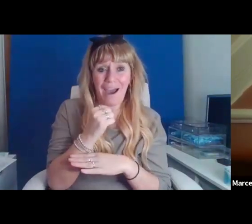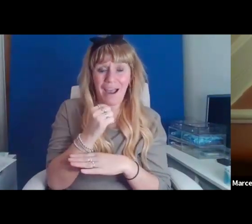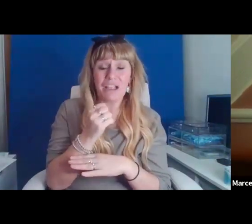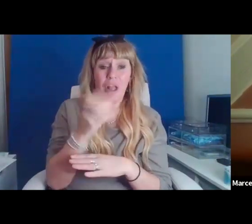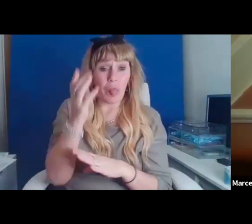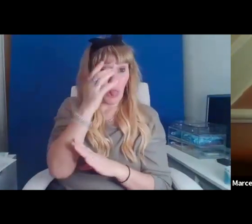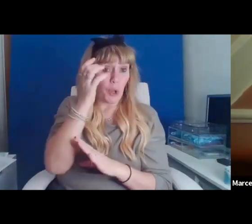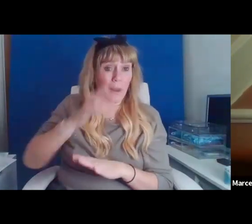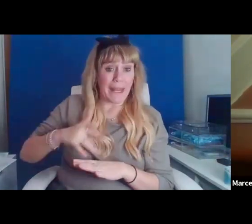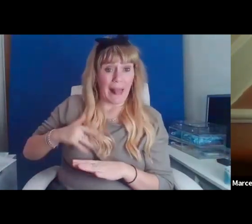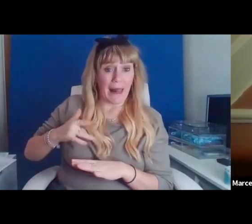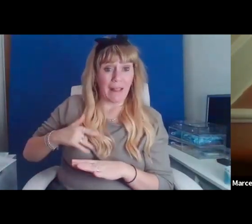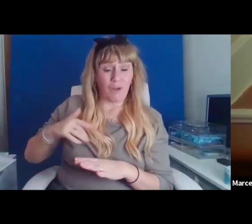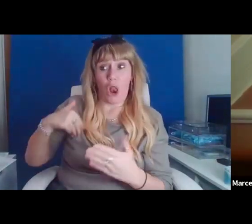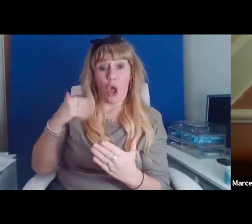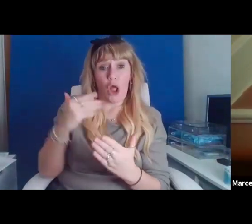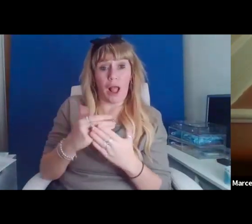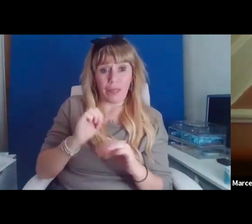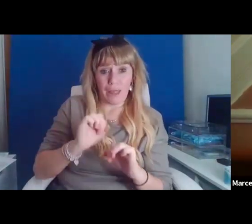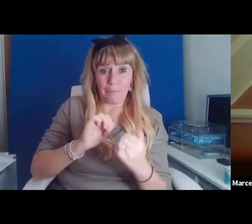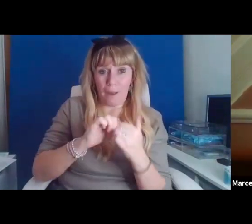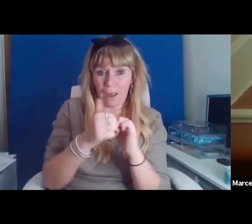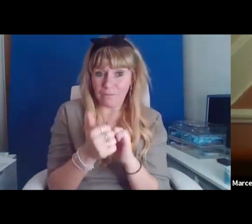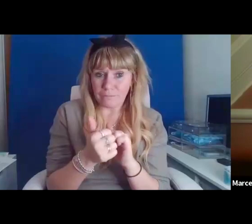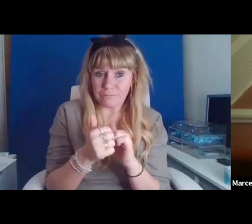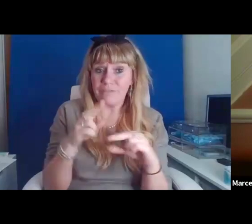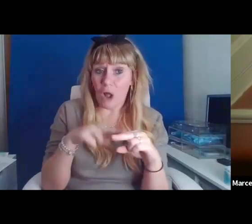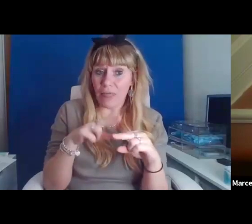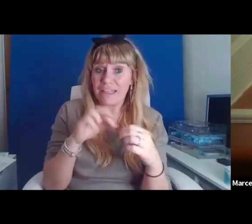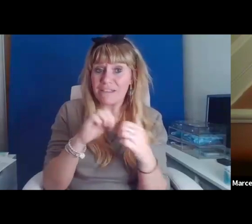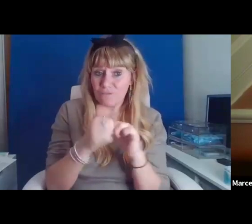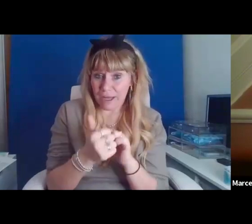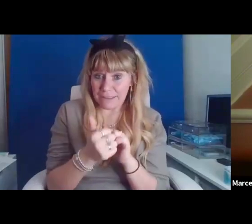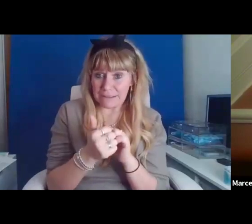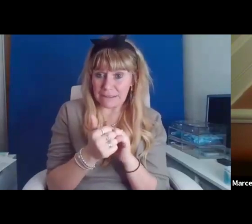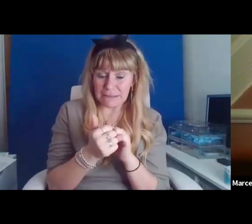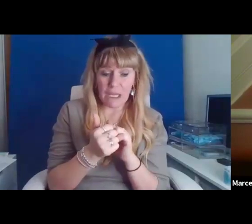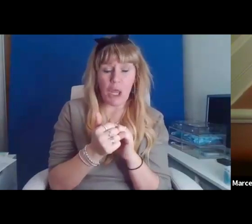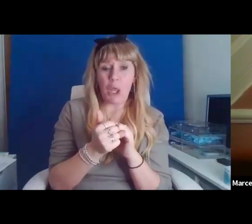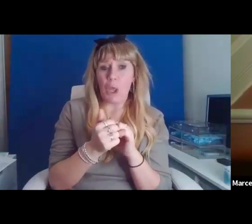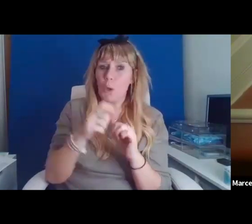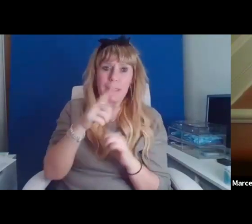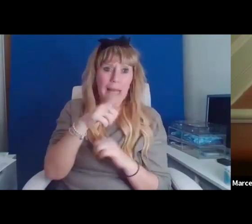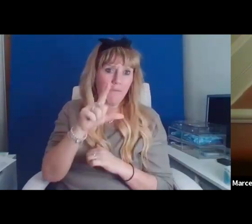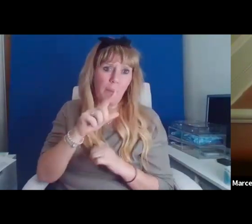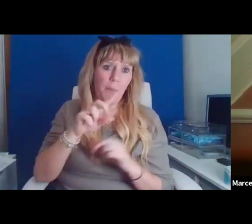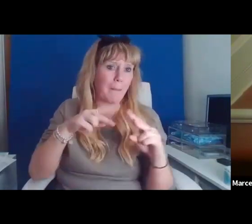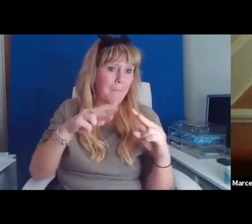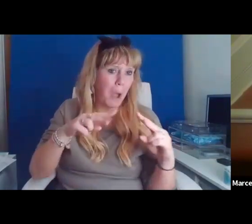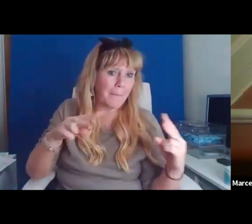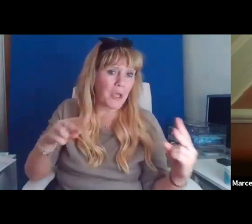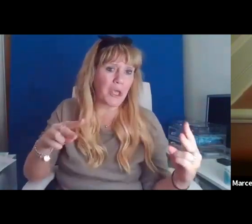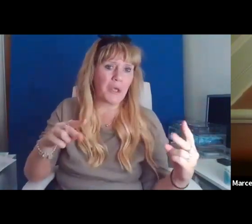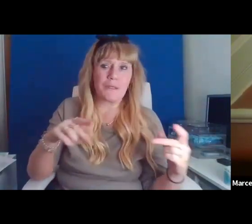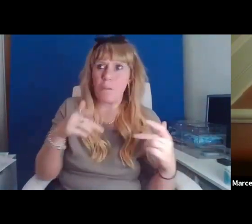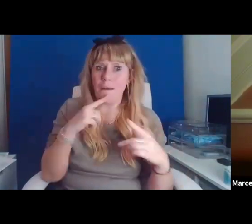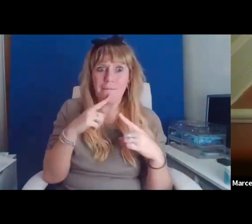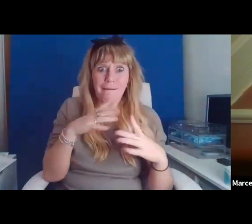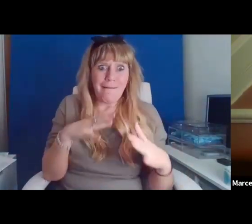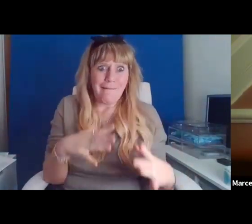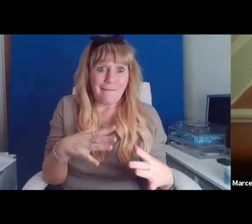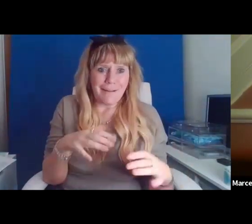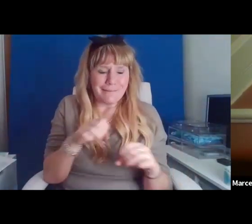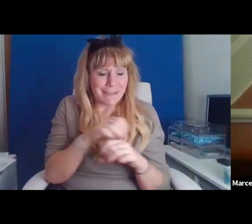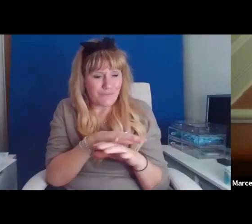fits with the talk of all Garston barbecue spreads. The Queen outlived my mum's friend Hugh, Paula,